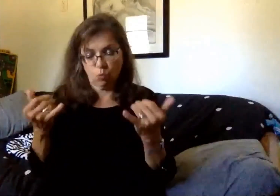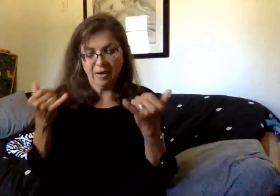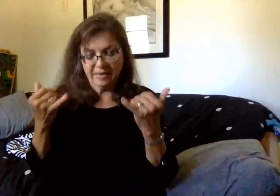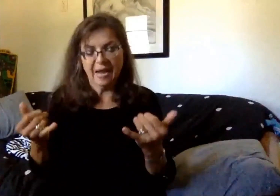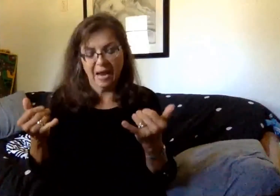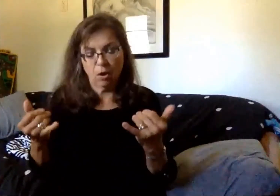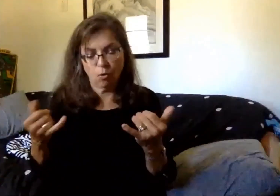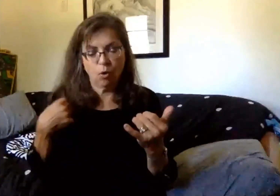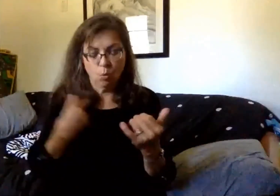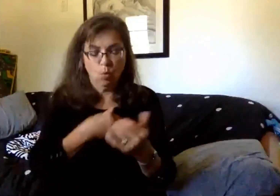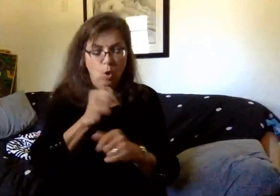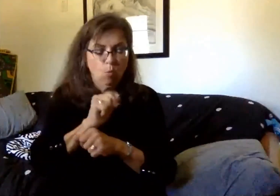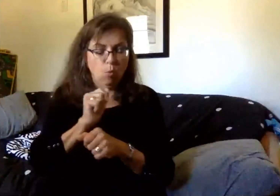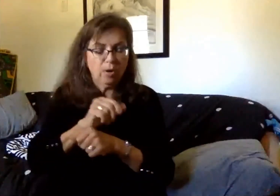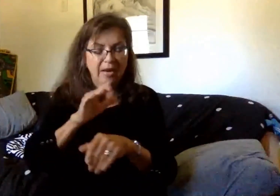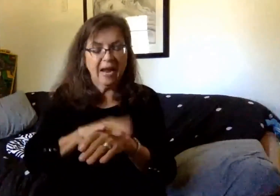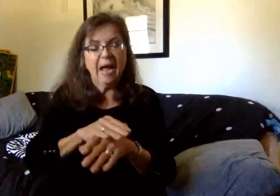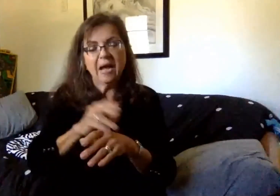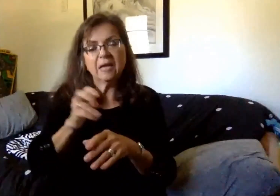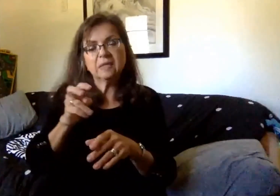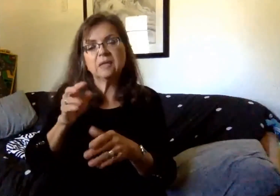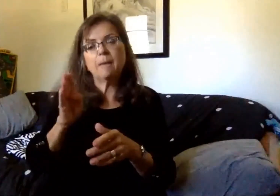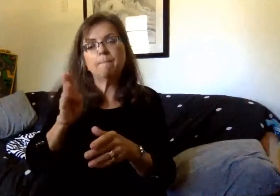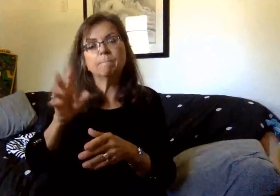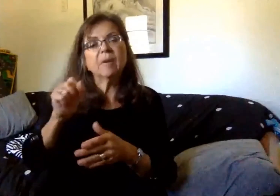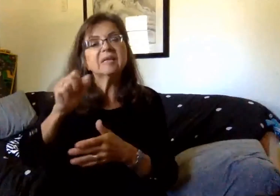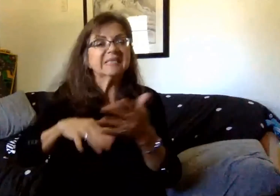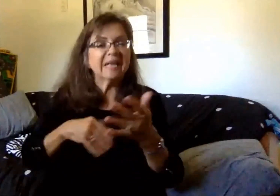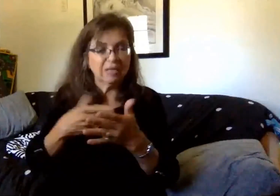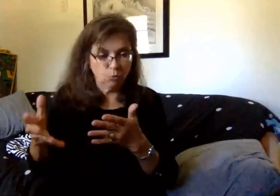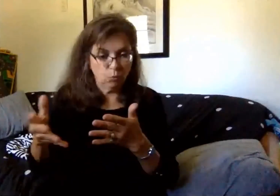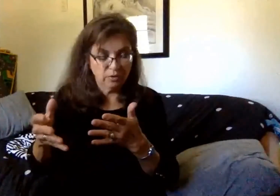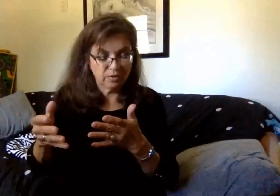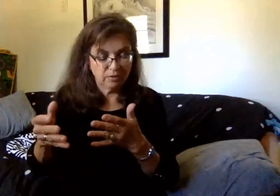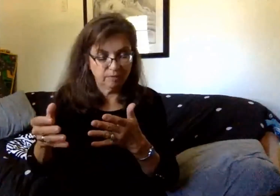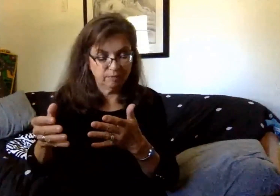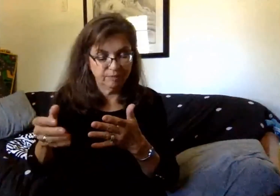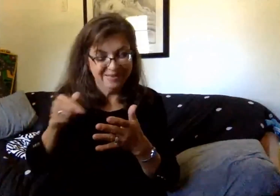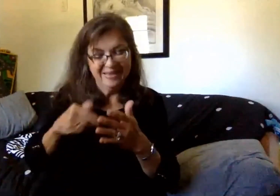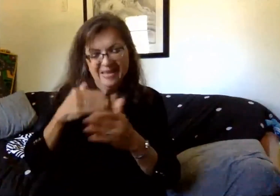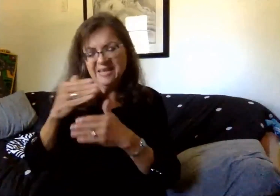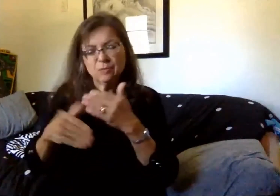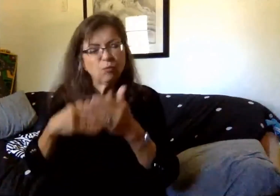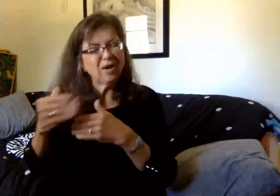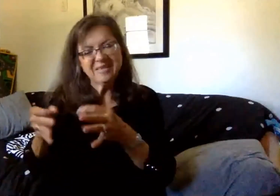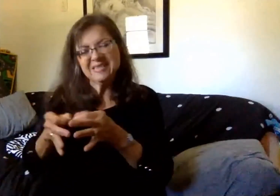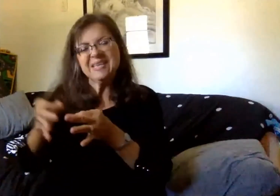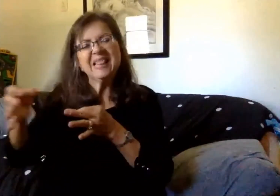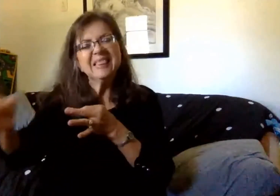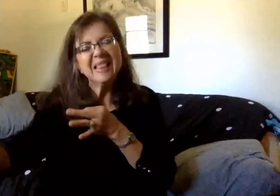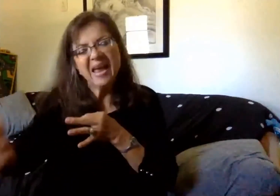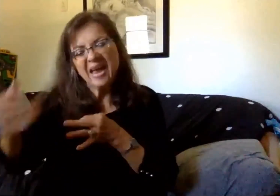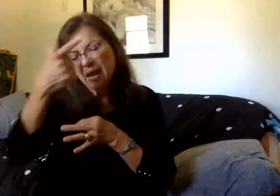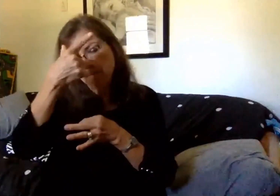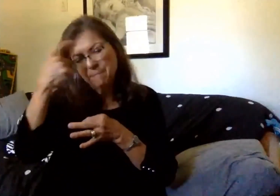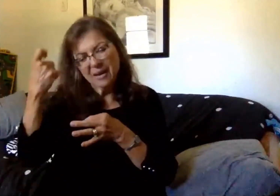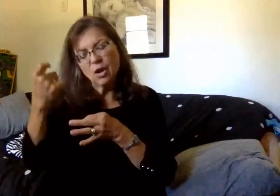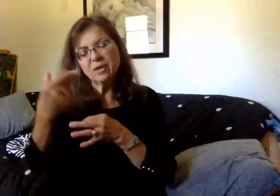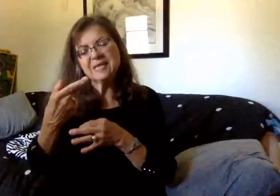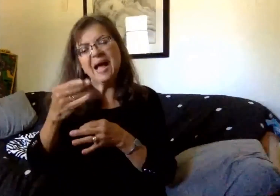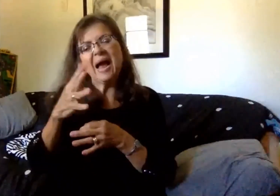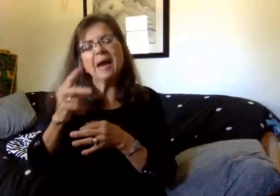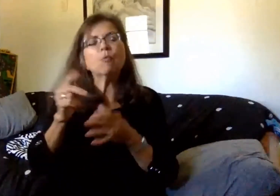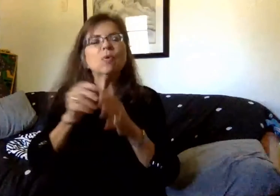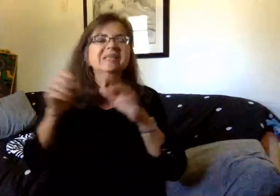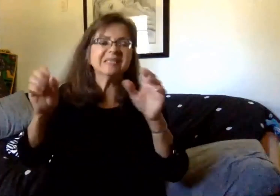and the times will be communicated when the bus passes are sent out. This process has been delayed due to the creation of the hybrid system